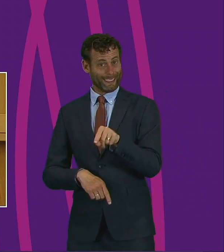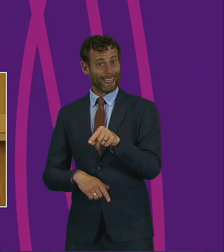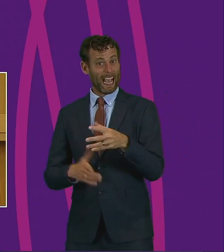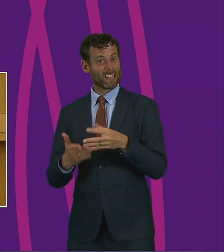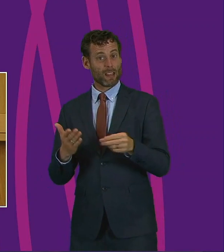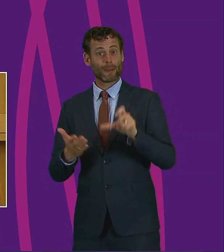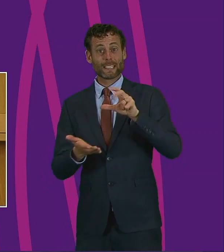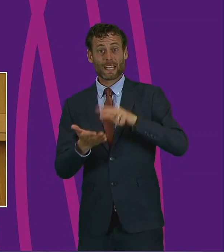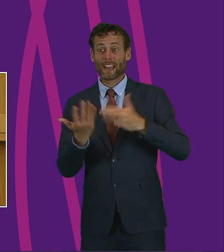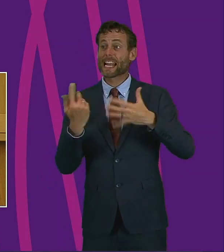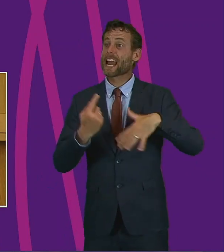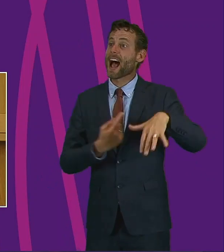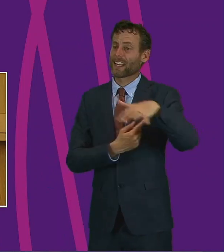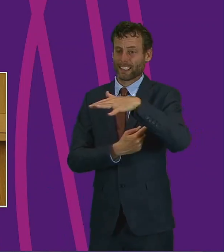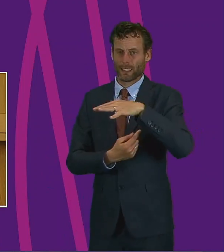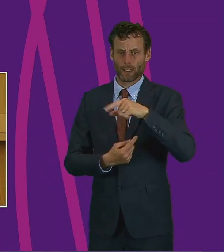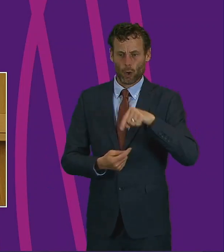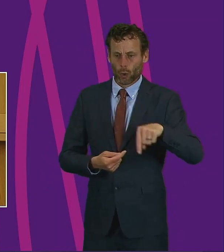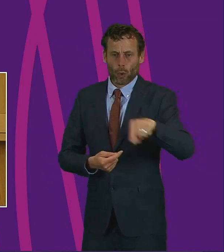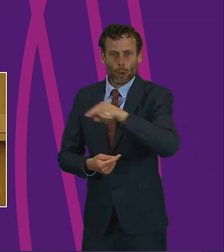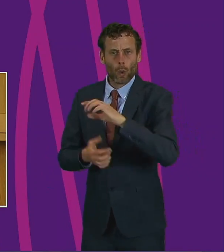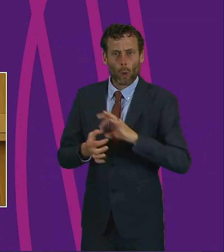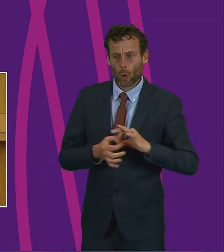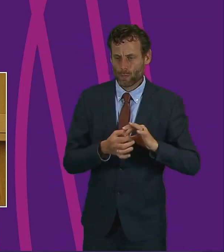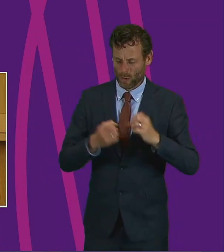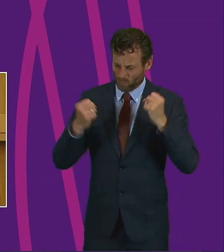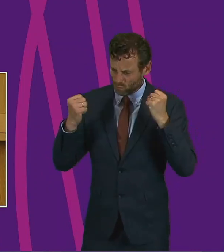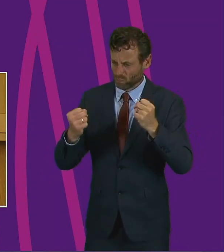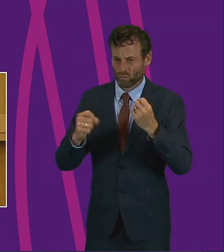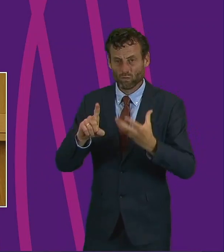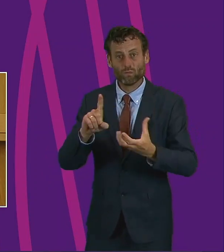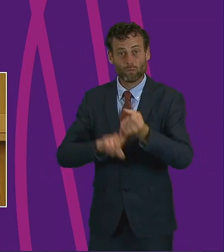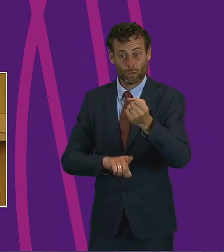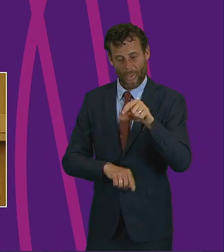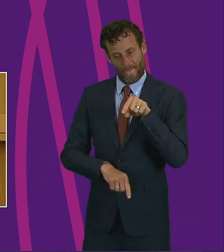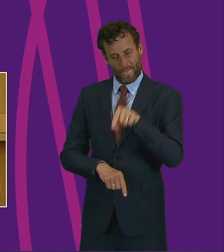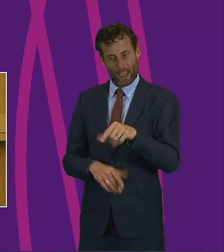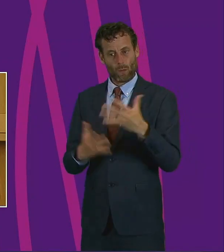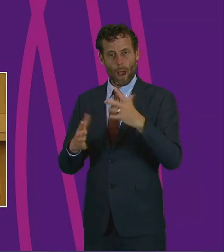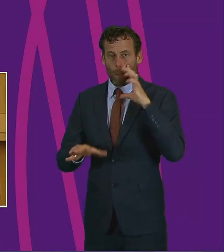will be most manifest, but they're also where we will find the solutions. Thank you.